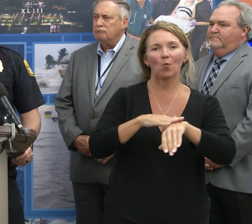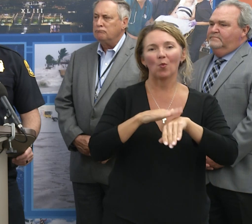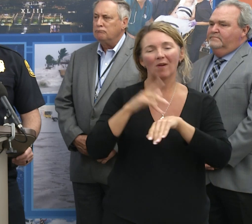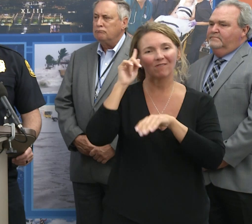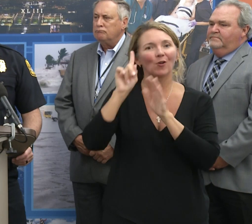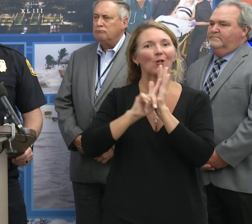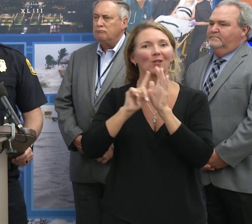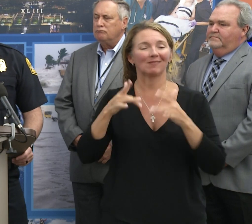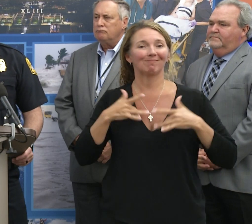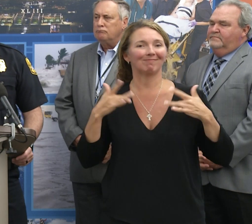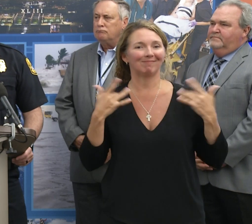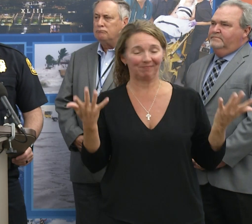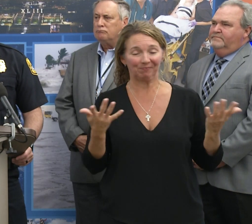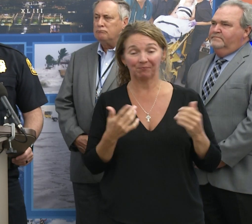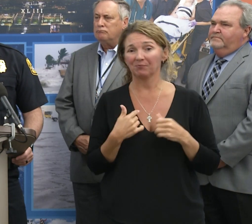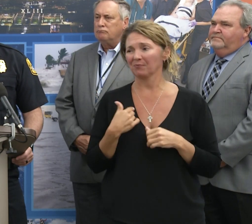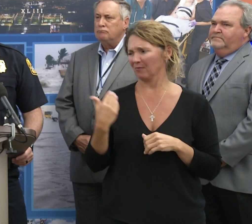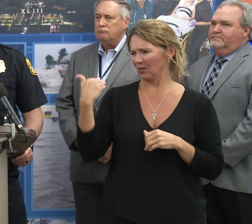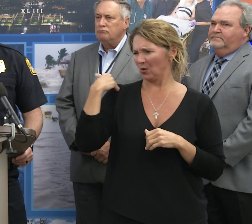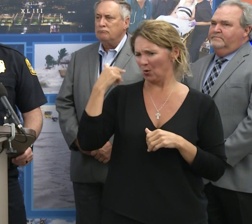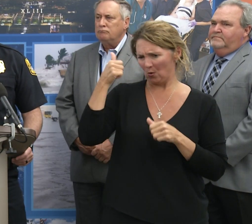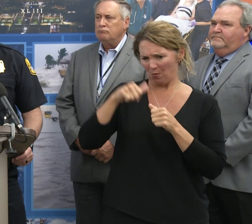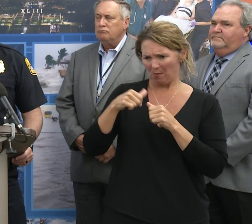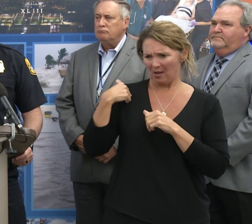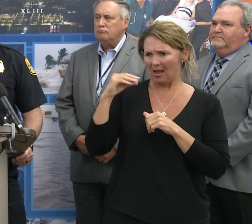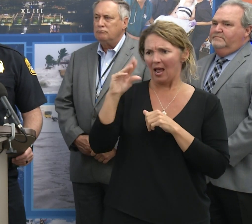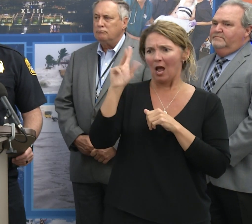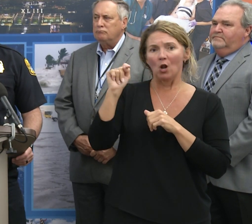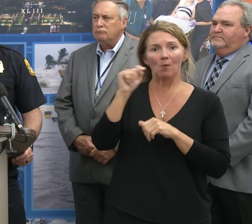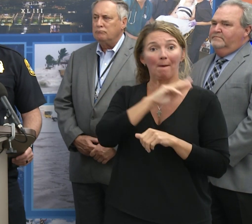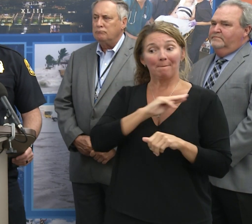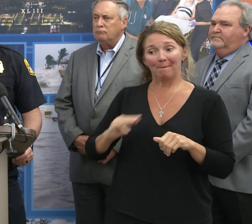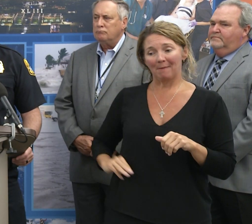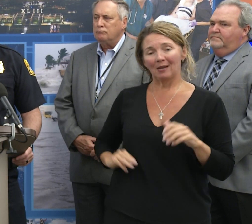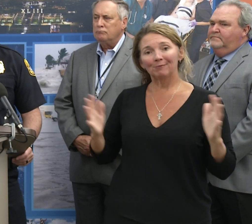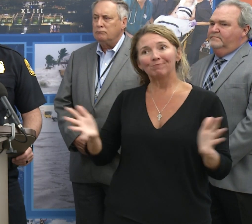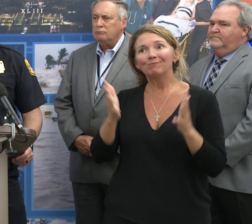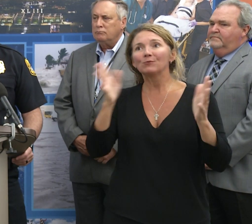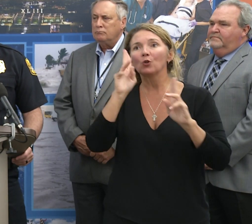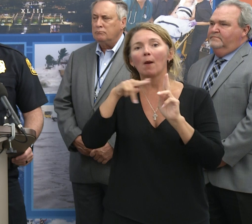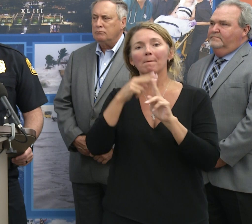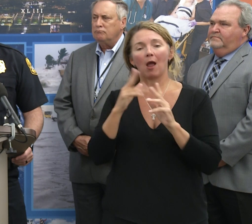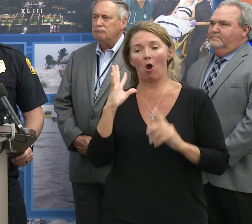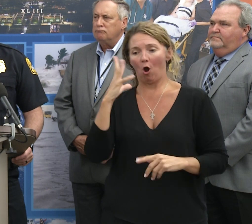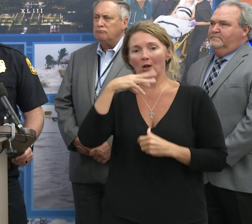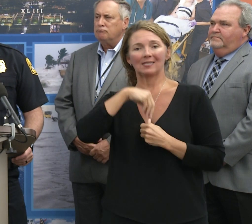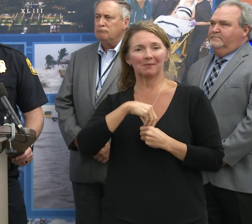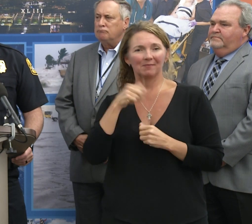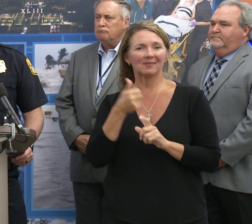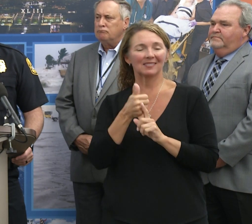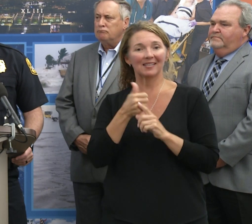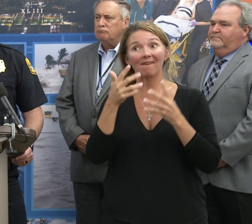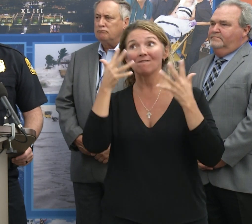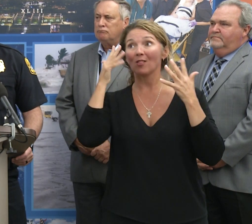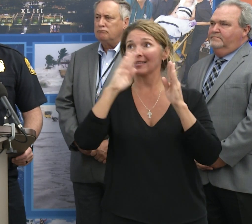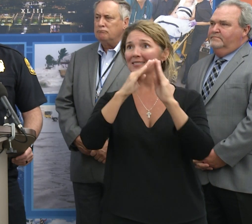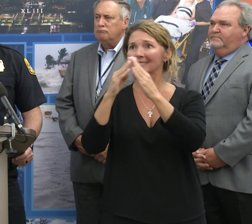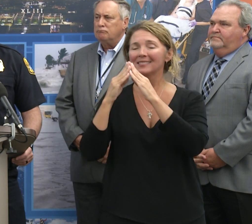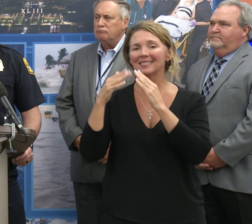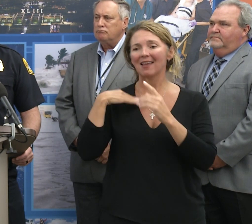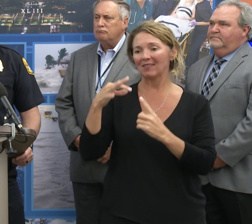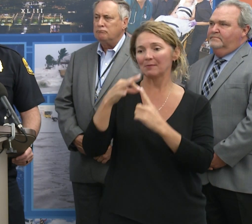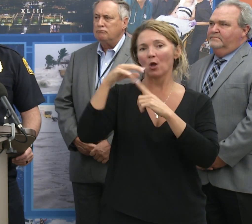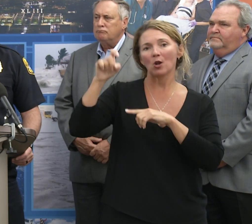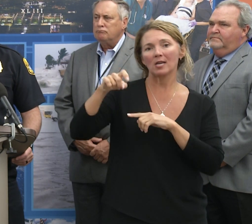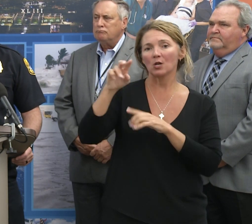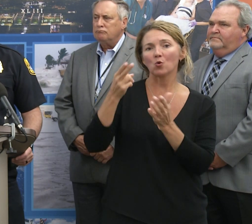initiatives that we rolled out back in October when the mayor was pushing about us being an autism friendly city, we have our autism special needs